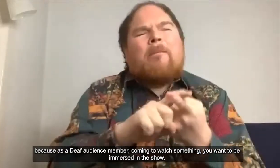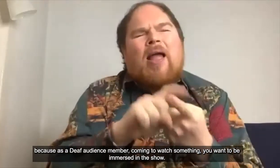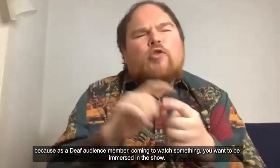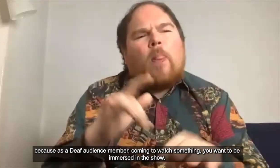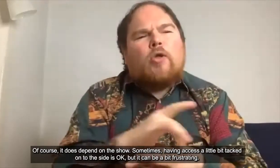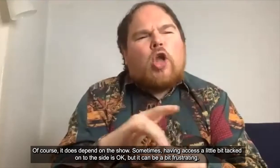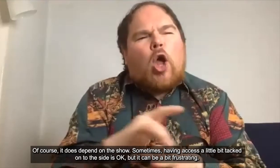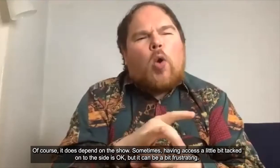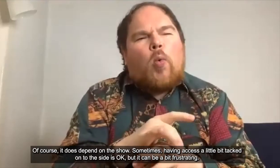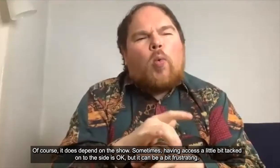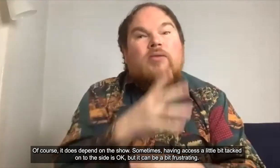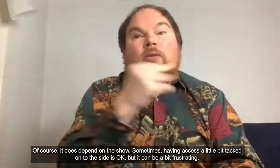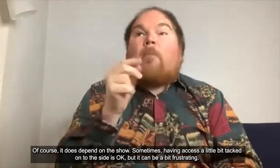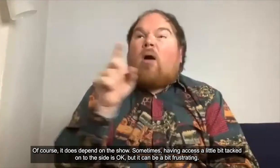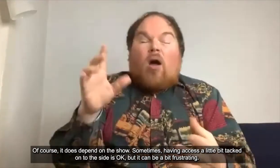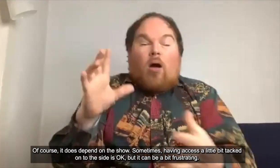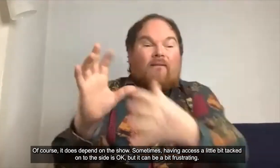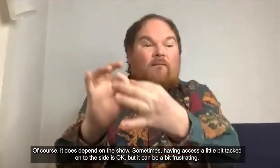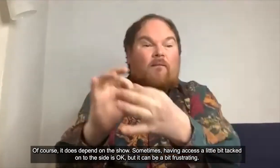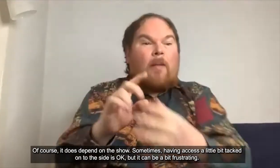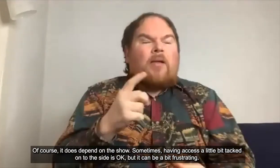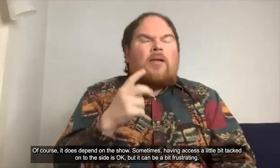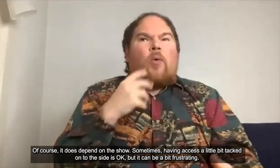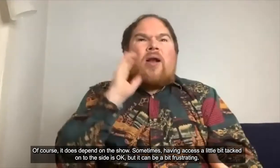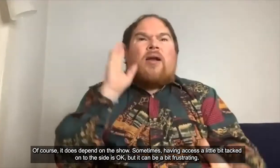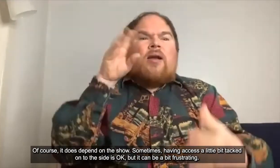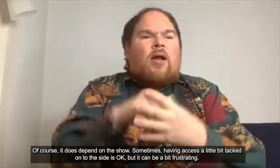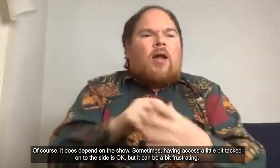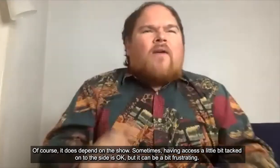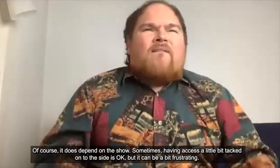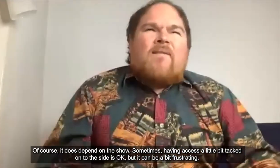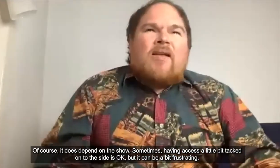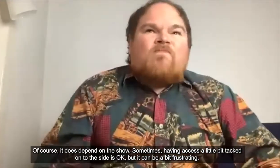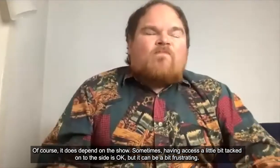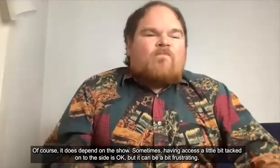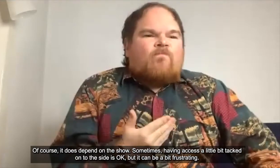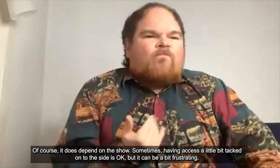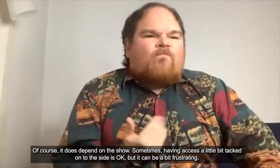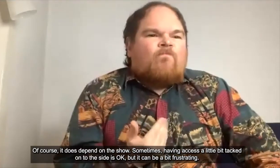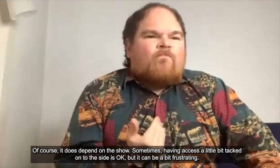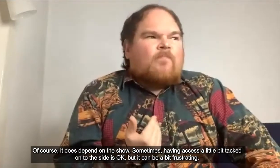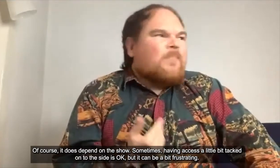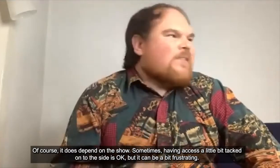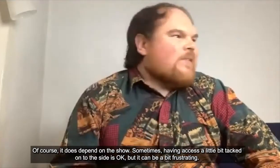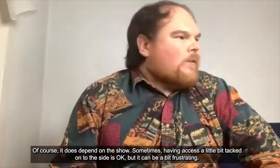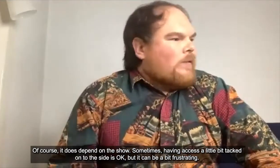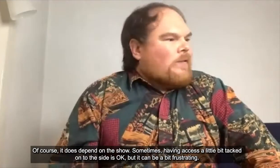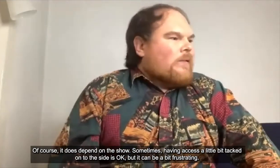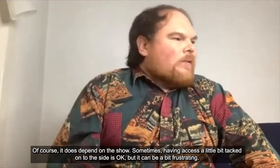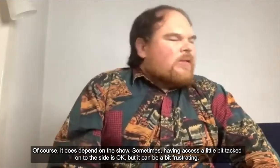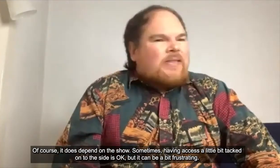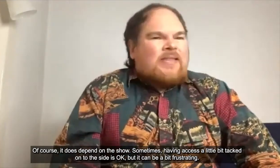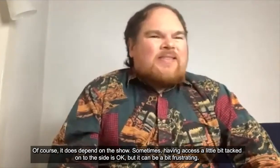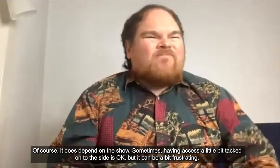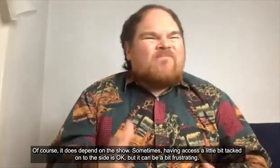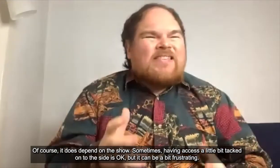of course it does depend on the show sometimes having access a little bit tapped on to the side it's okay but it can be a bit